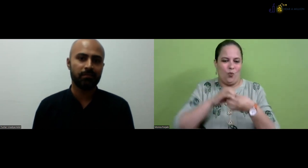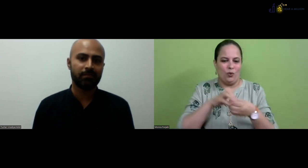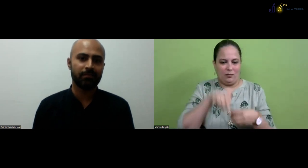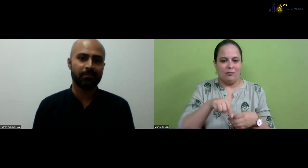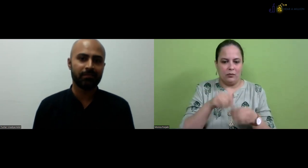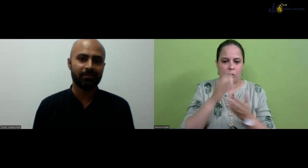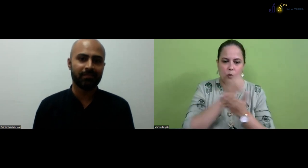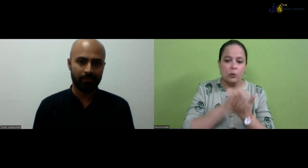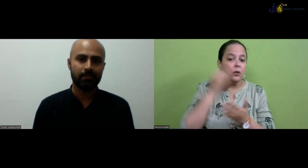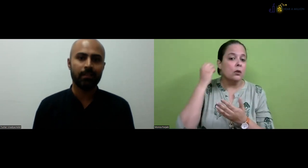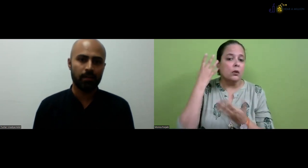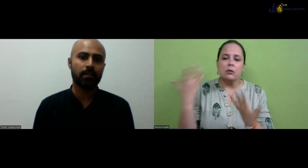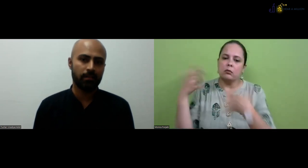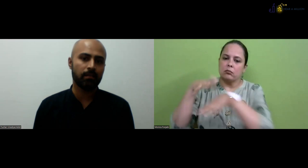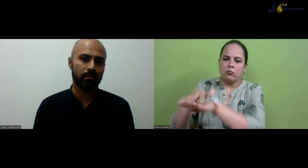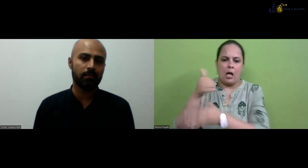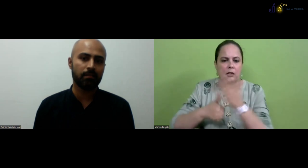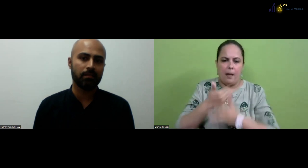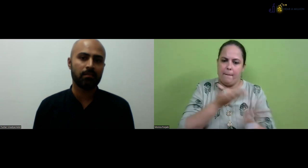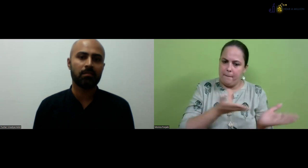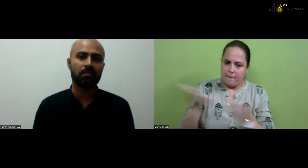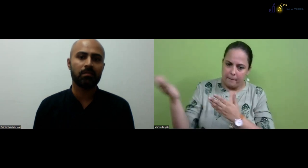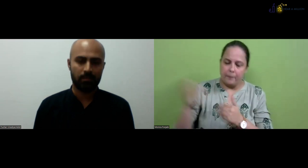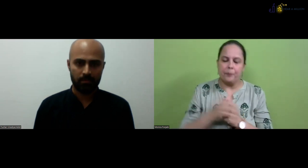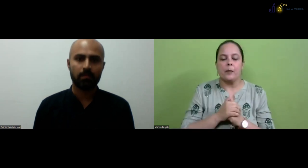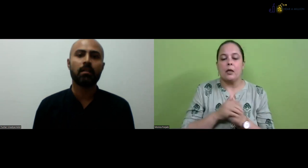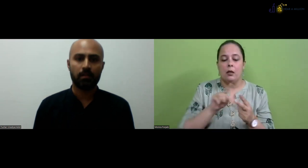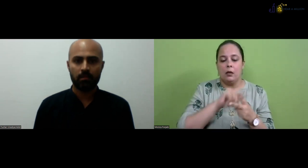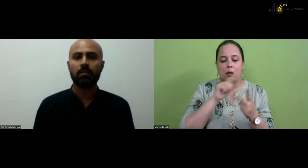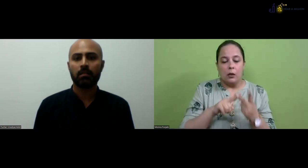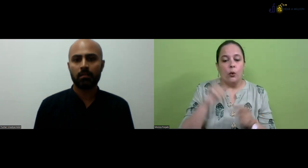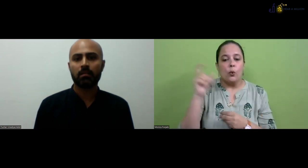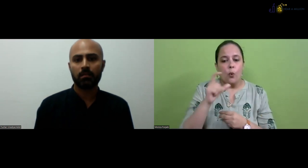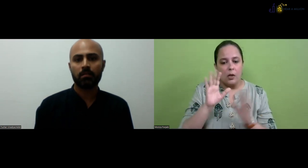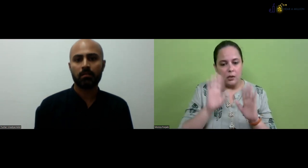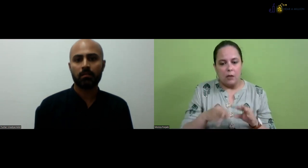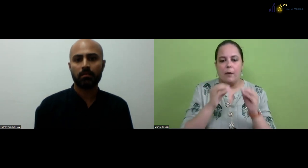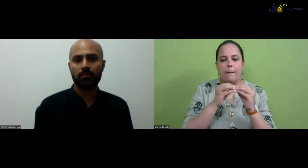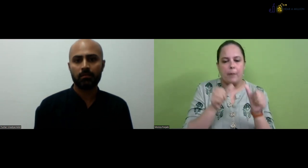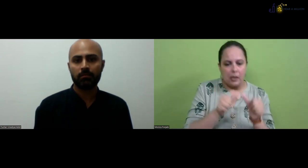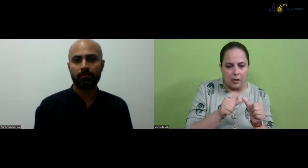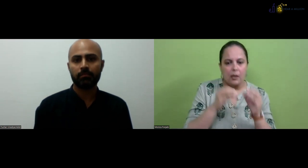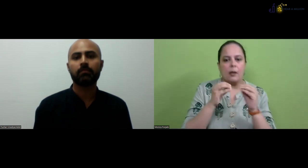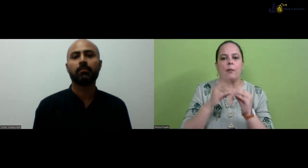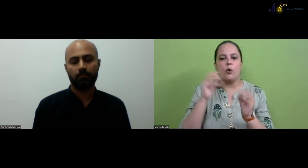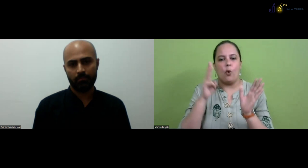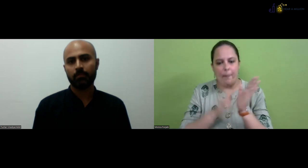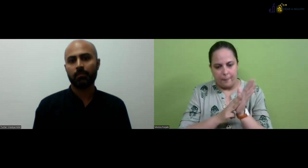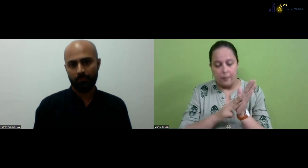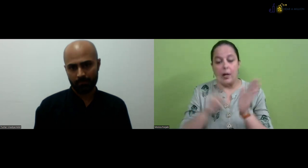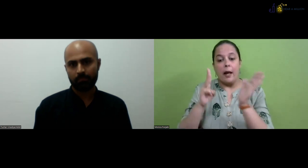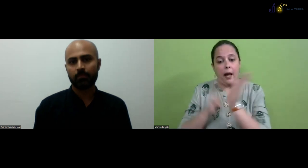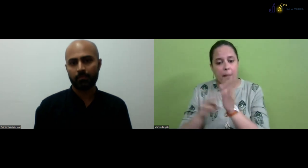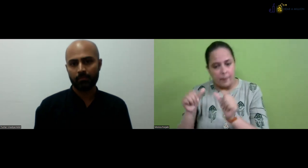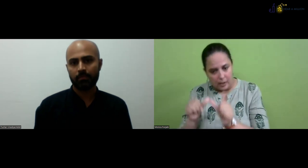And we have affiliated with MP board. So they can go and they can take examination along